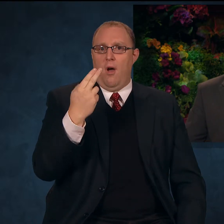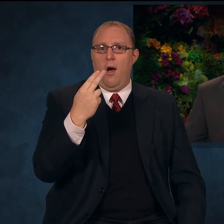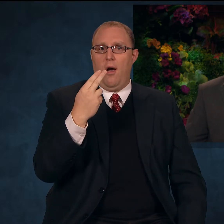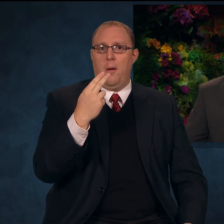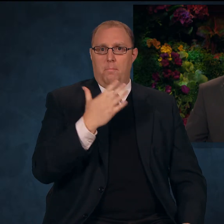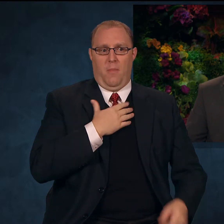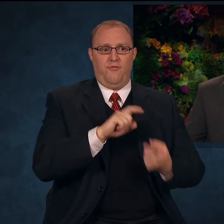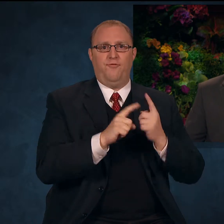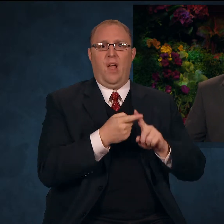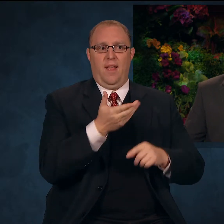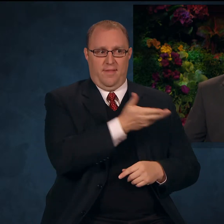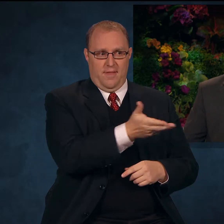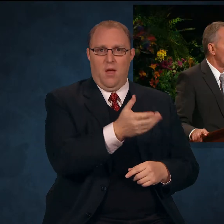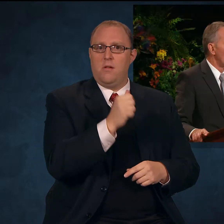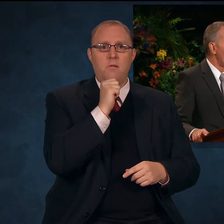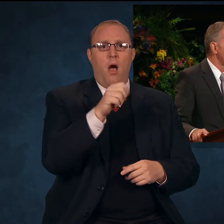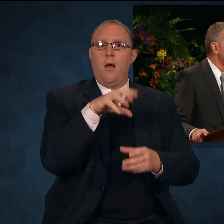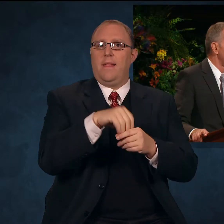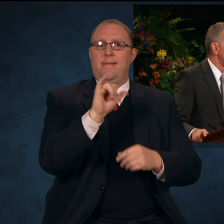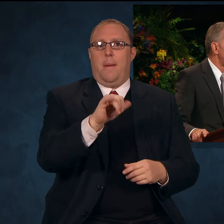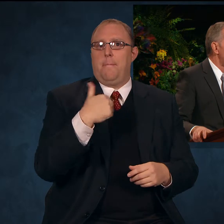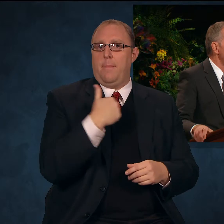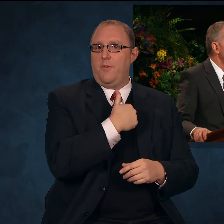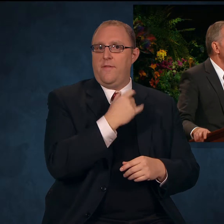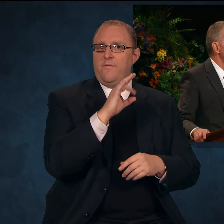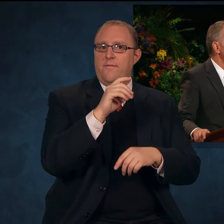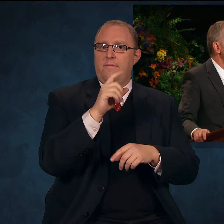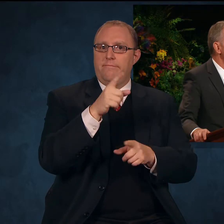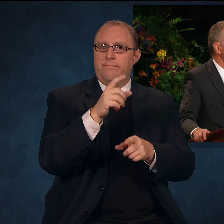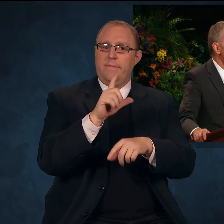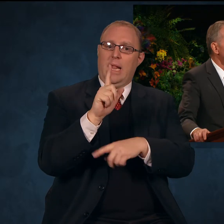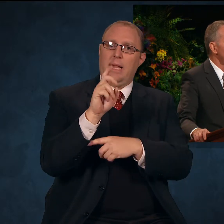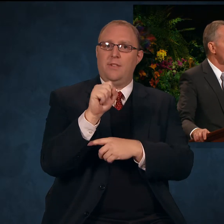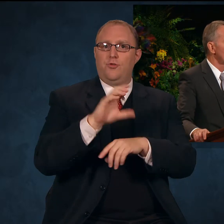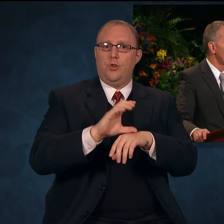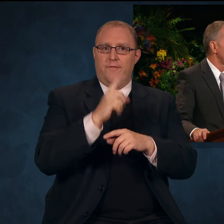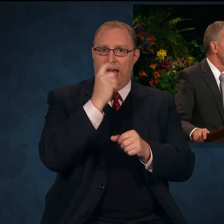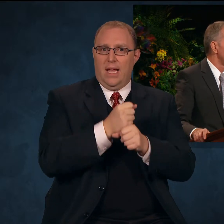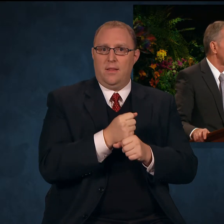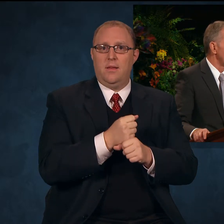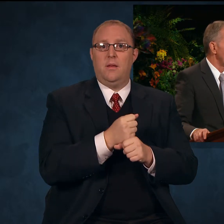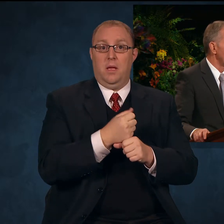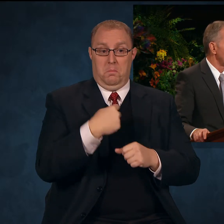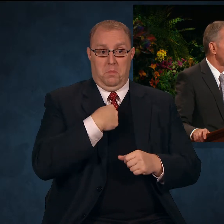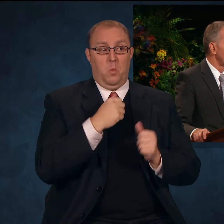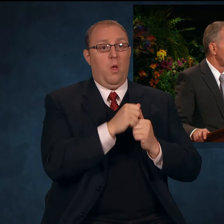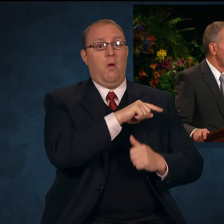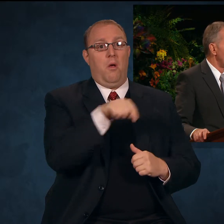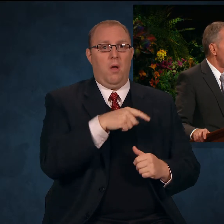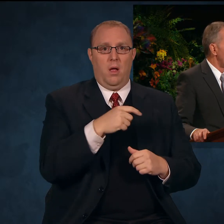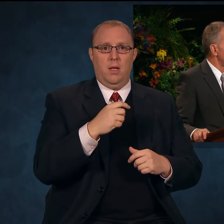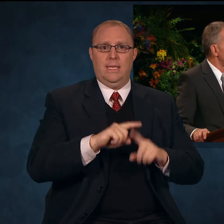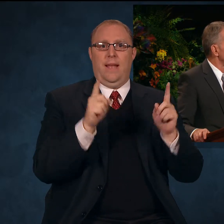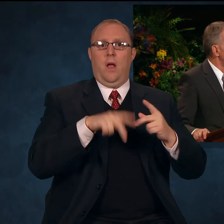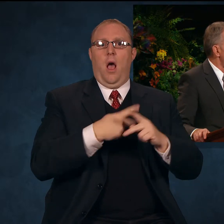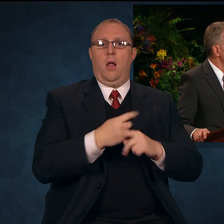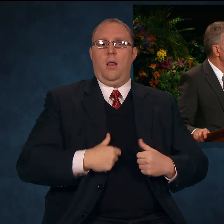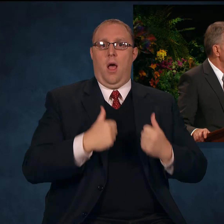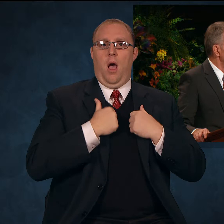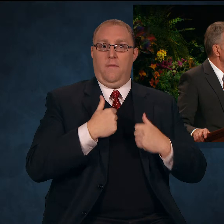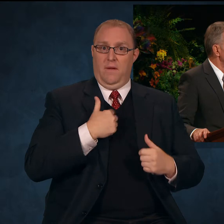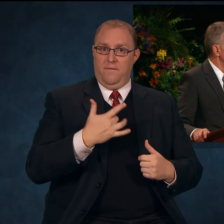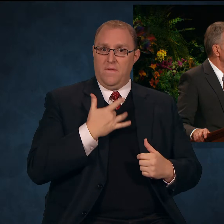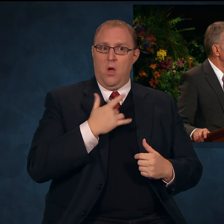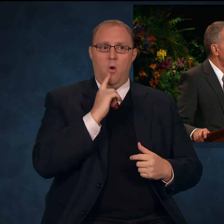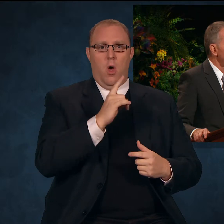were members of a different faith. While in Provo, I met people who were living a much different life than me. I felt drawn